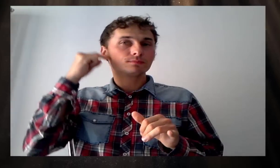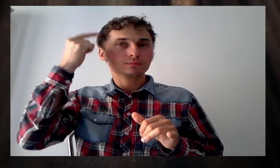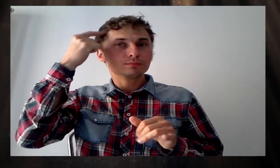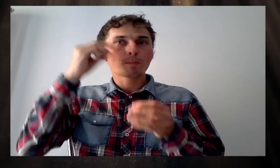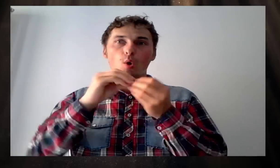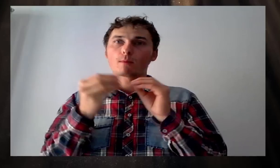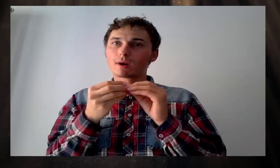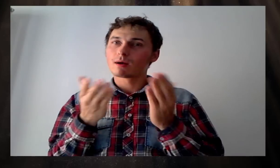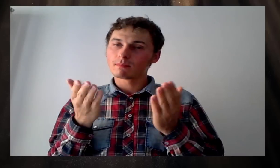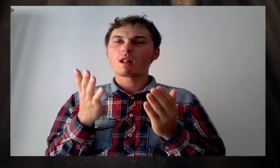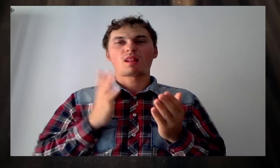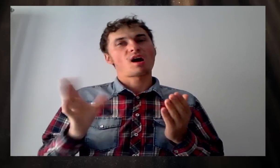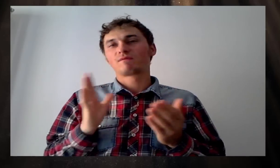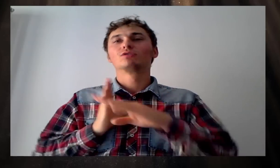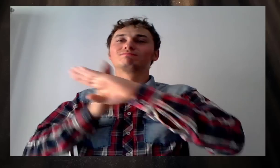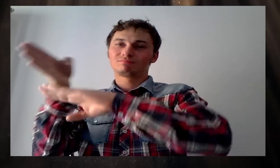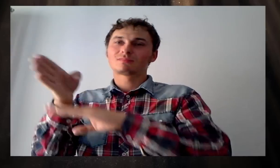5. It was the to I need back to